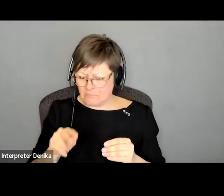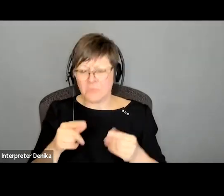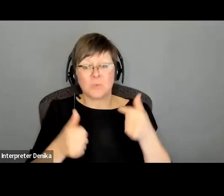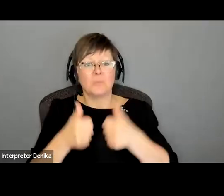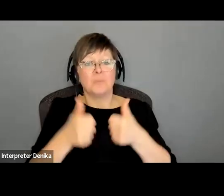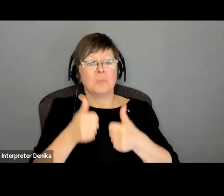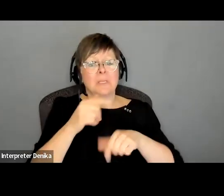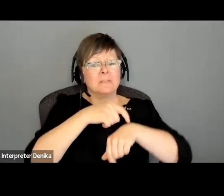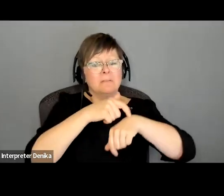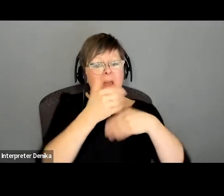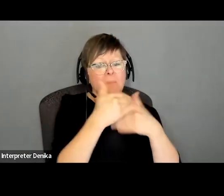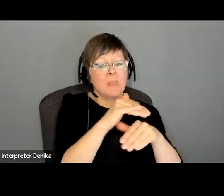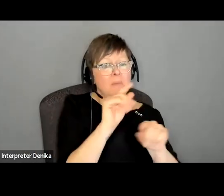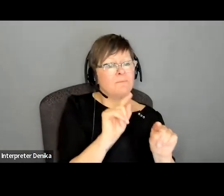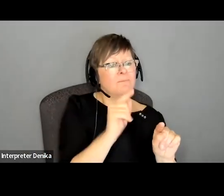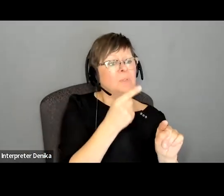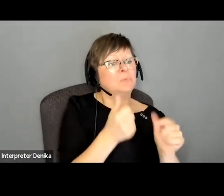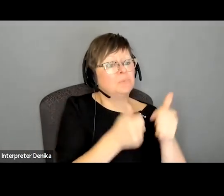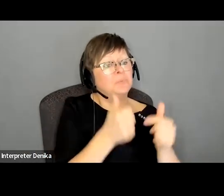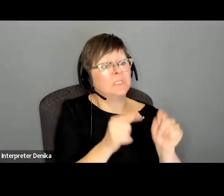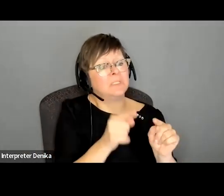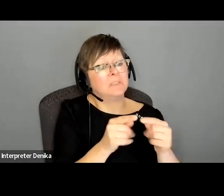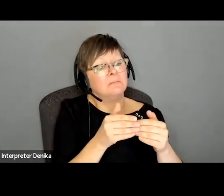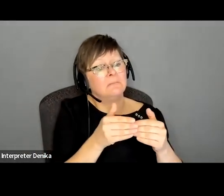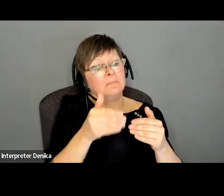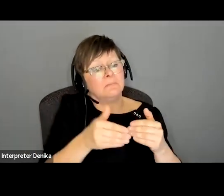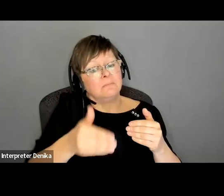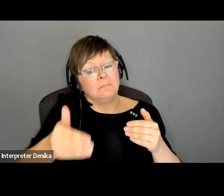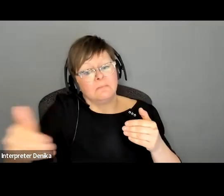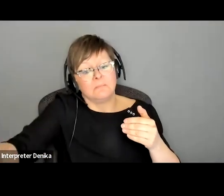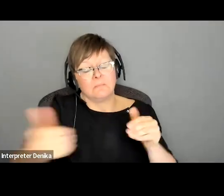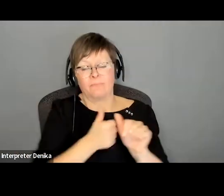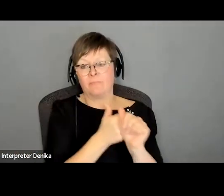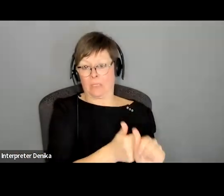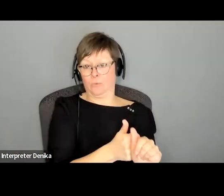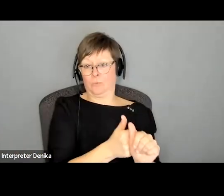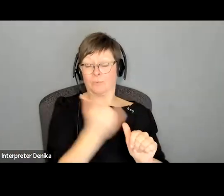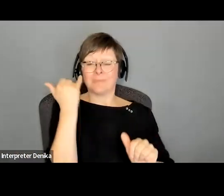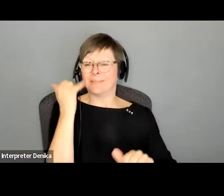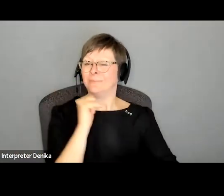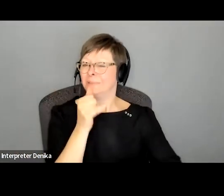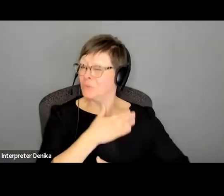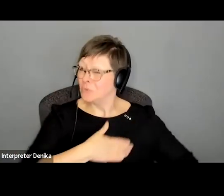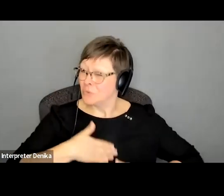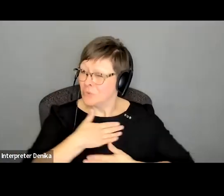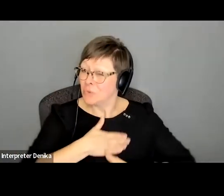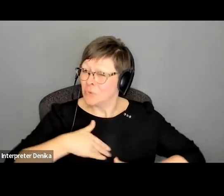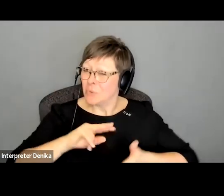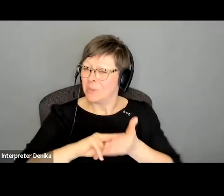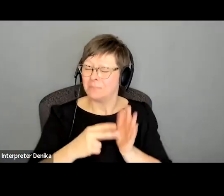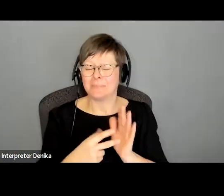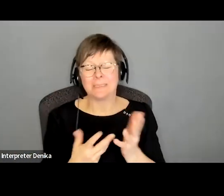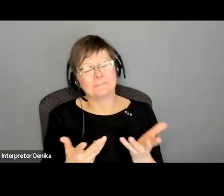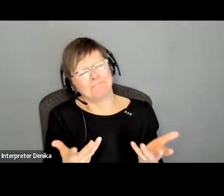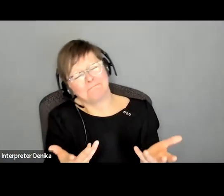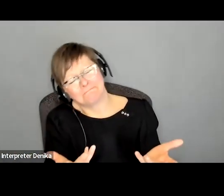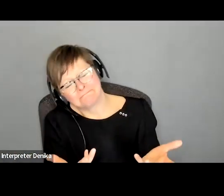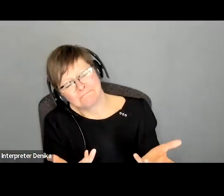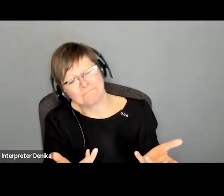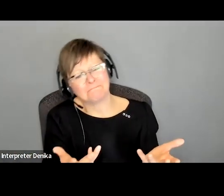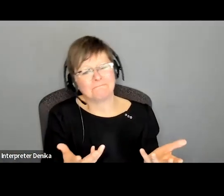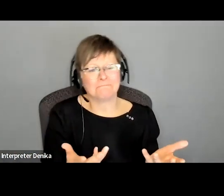and and go for that and uh because if you're not really enjoying it then i think that's that's